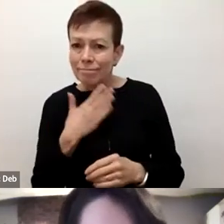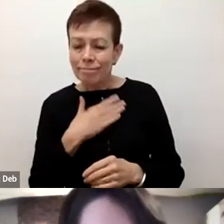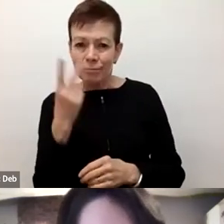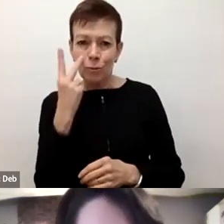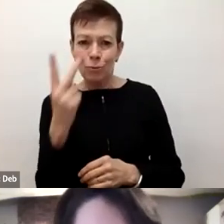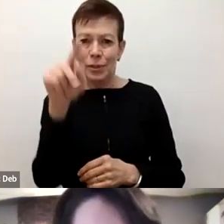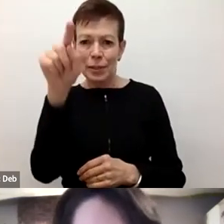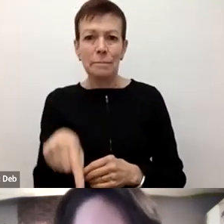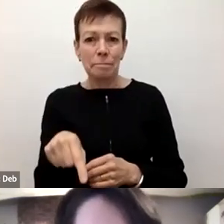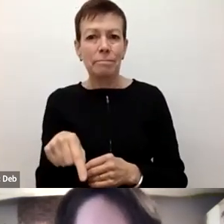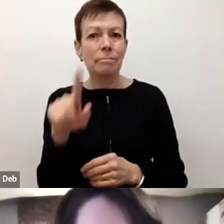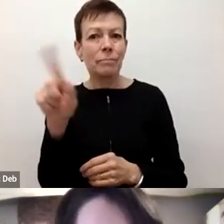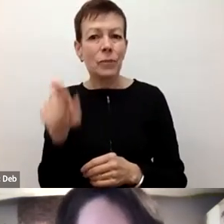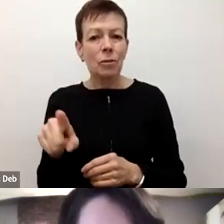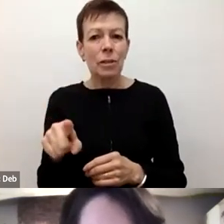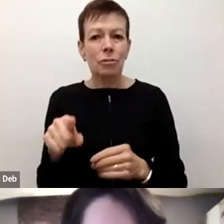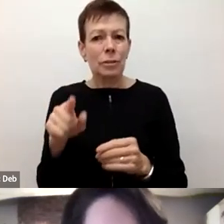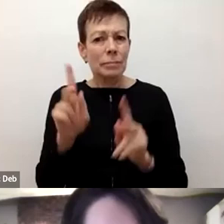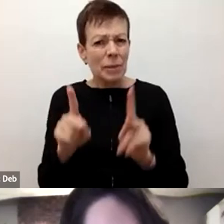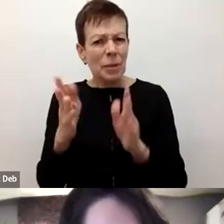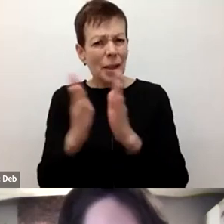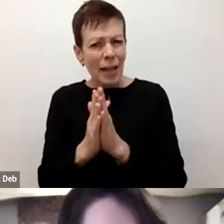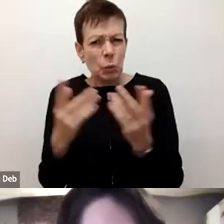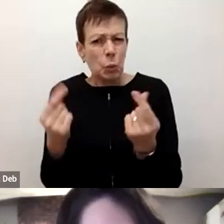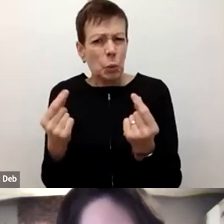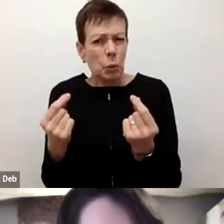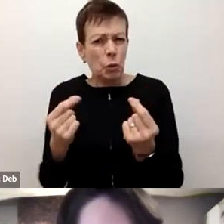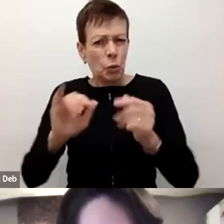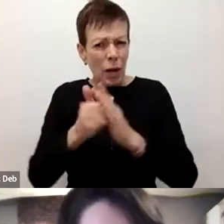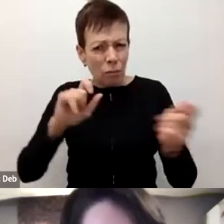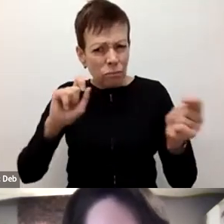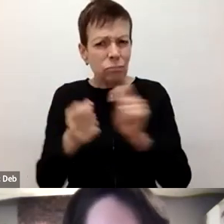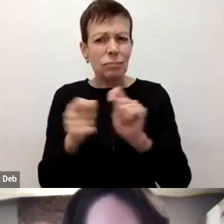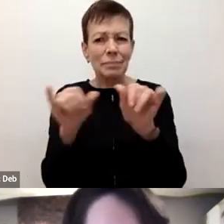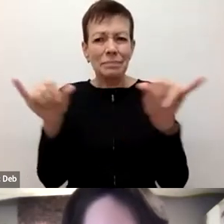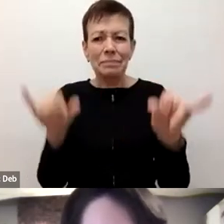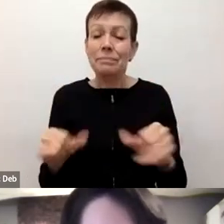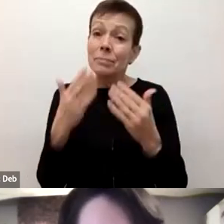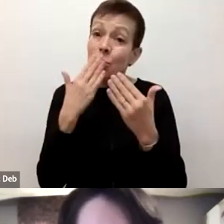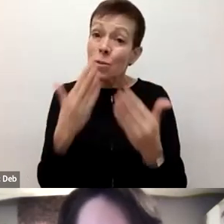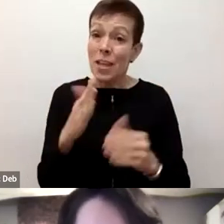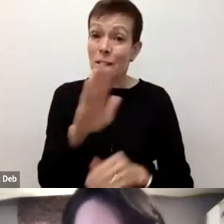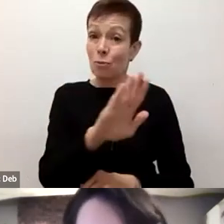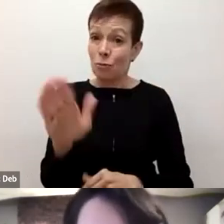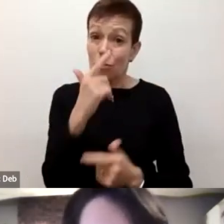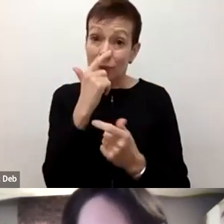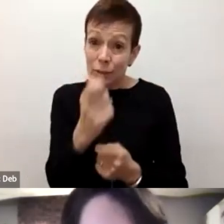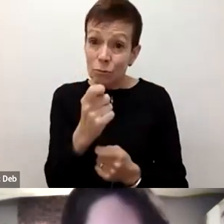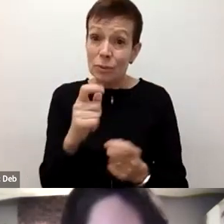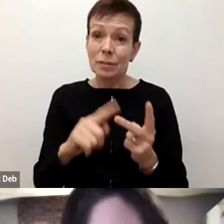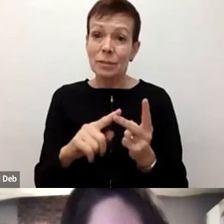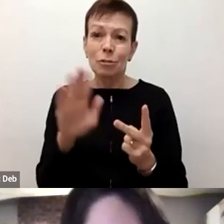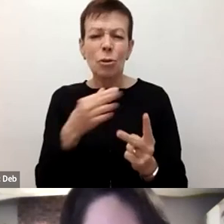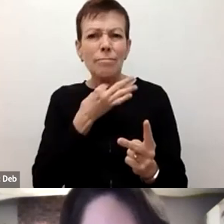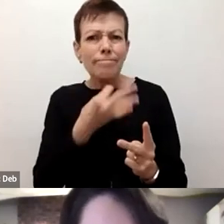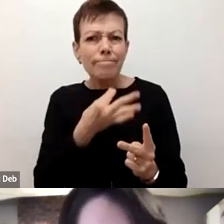do about this system. So thank you. Thank you for that curiosity. Thank you for your interest. So first